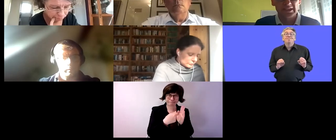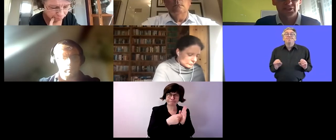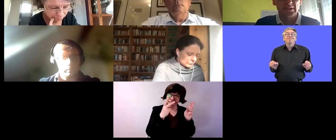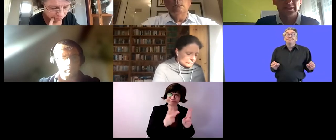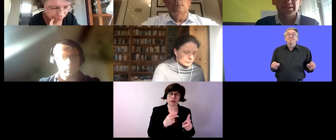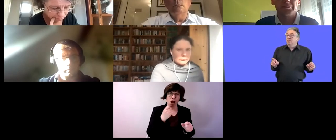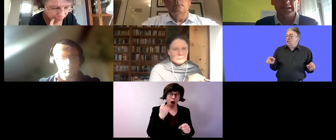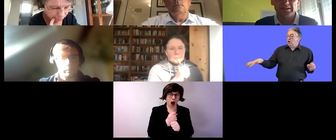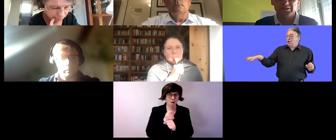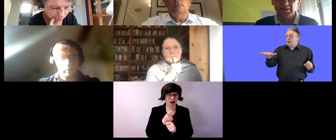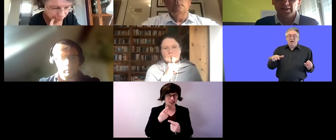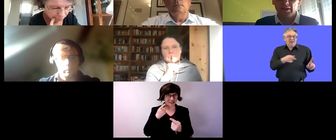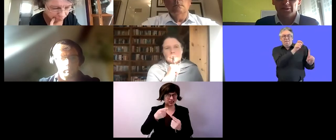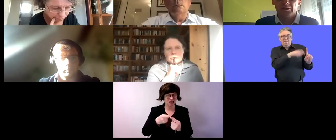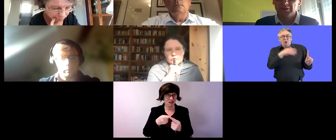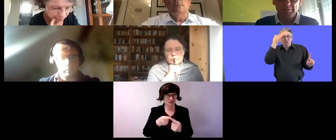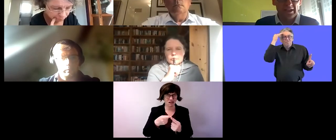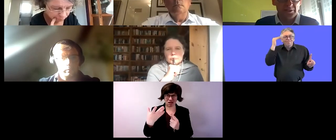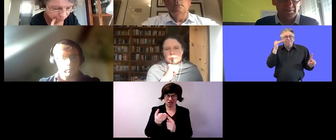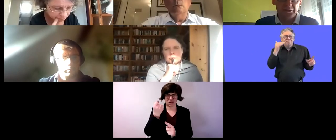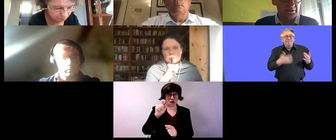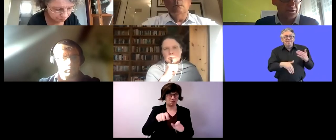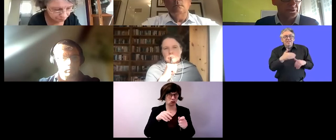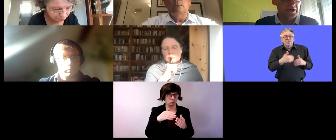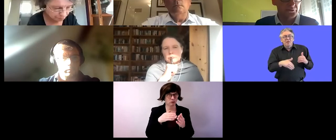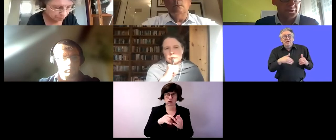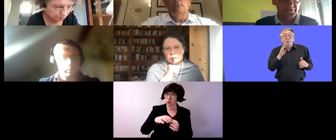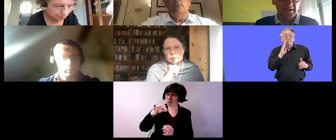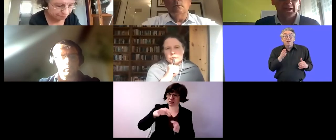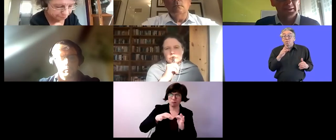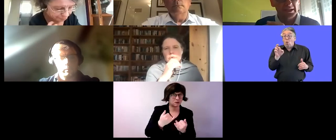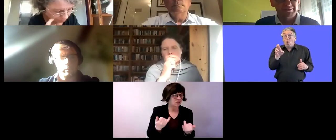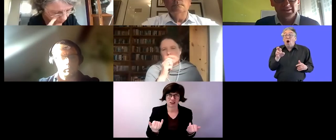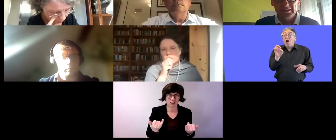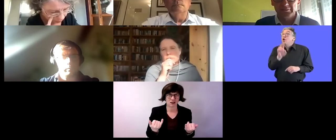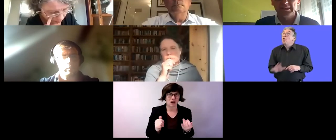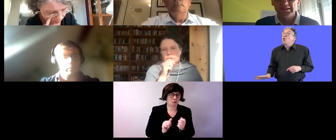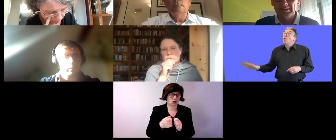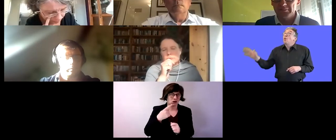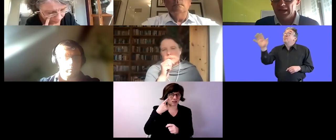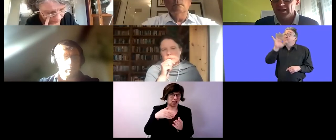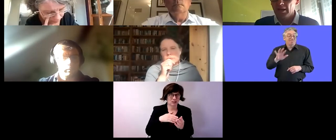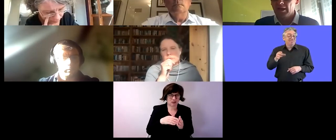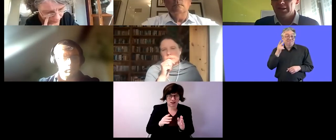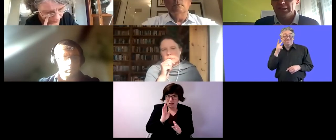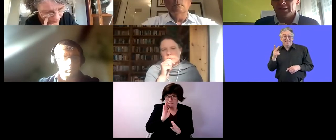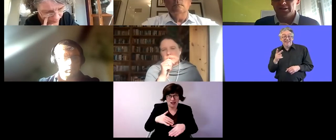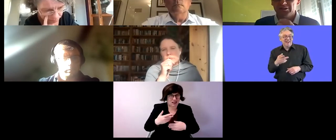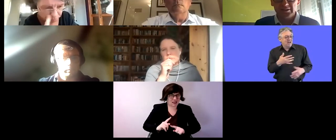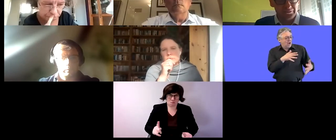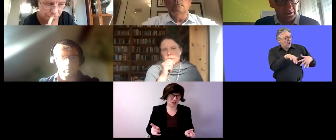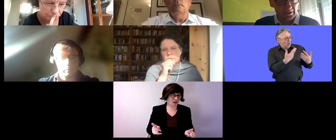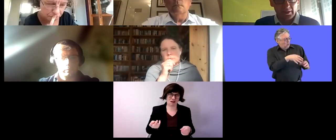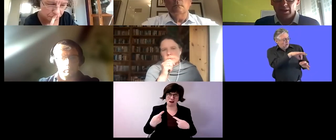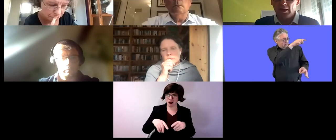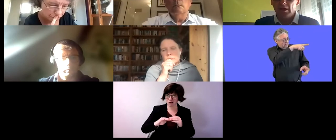intellectual disabilities not in belgium and not in other countries i mean by validated validated by uh in a